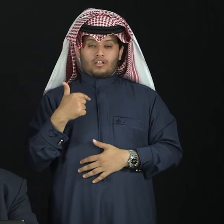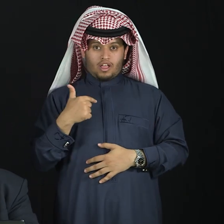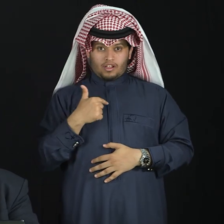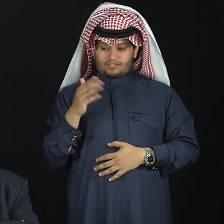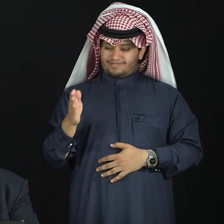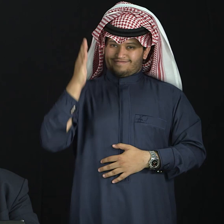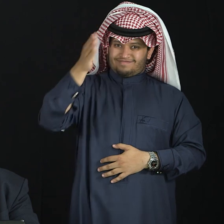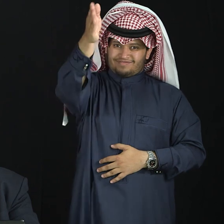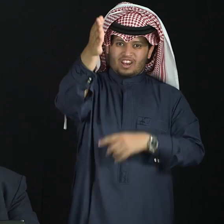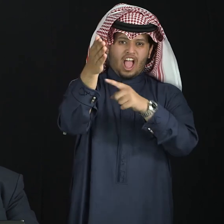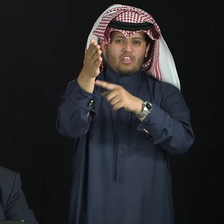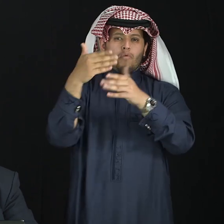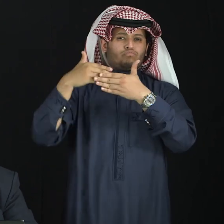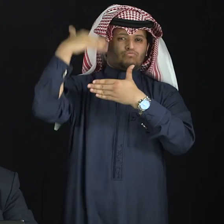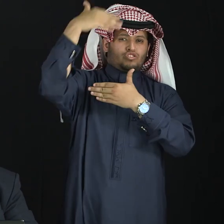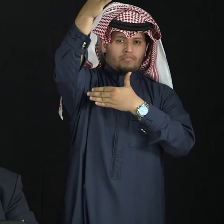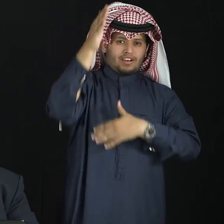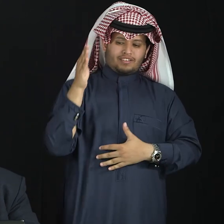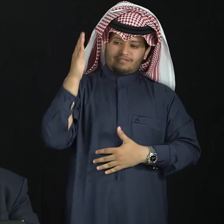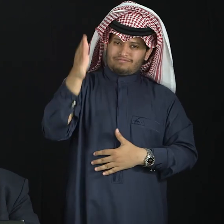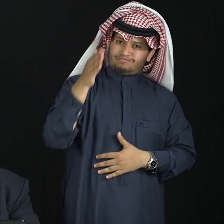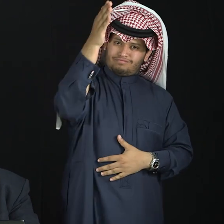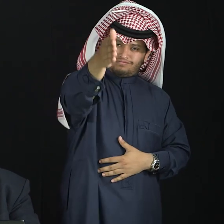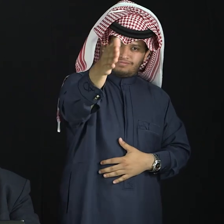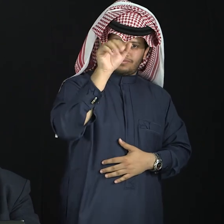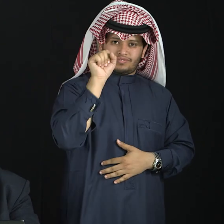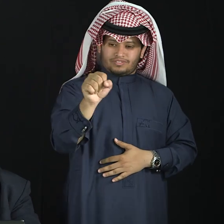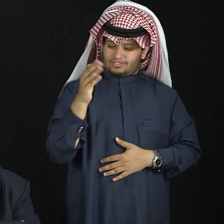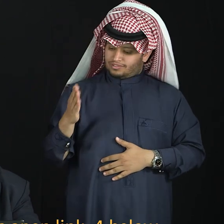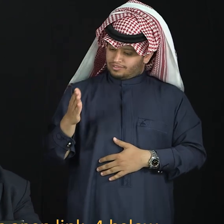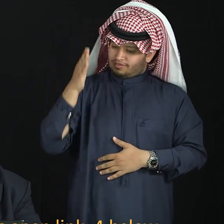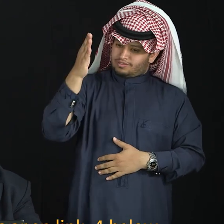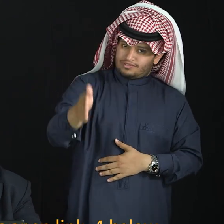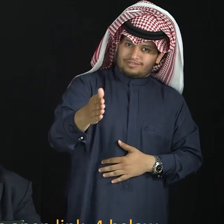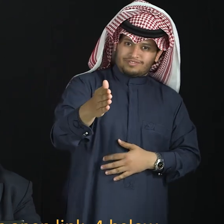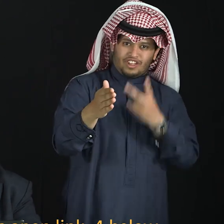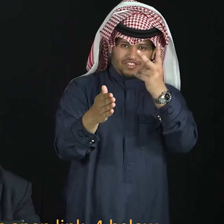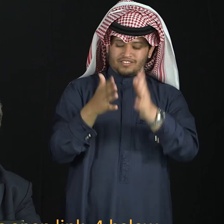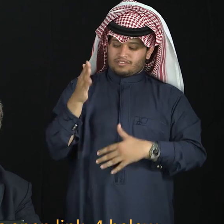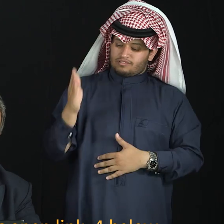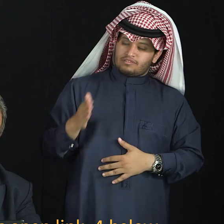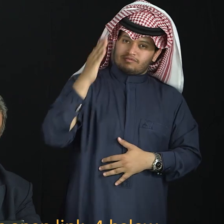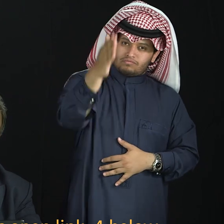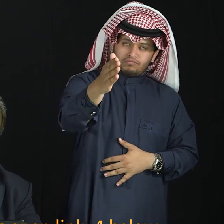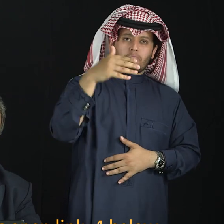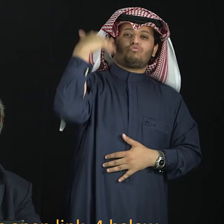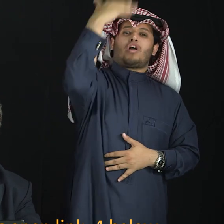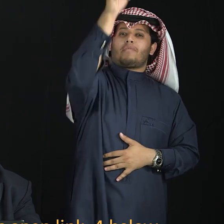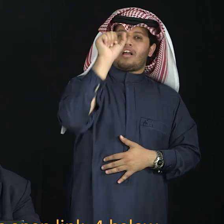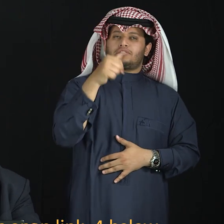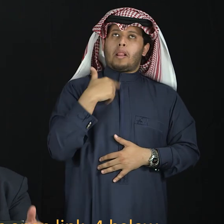future, they cannot say well, you see? Instead, they make this sign just referring to future.